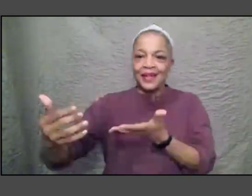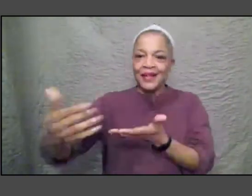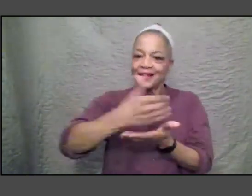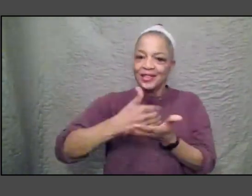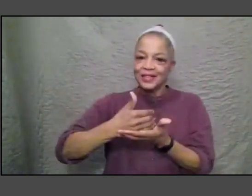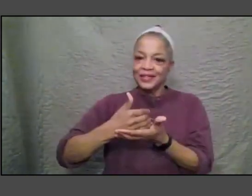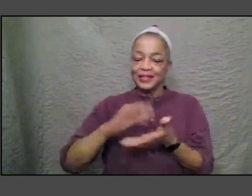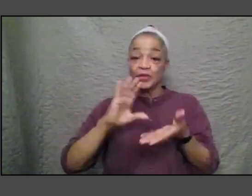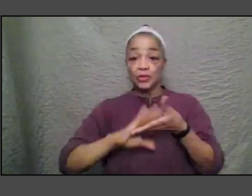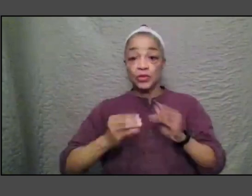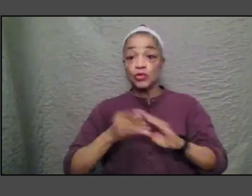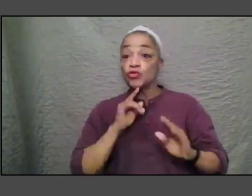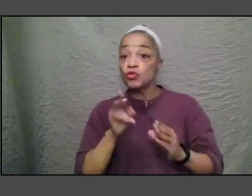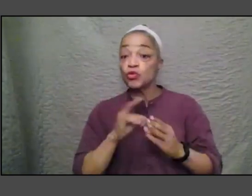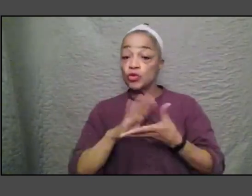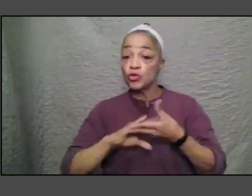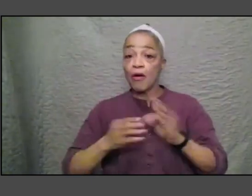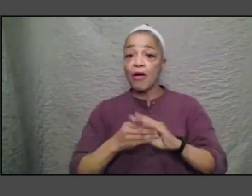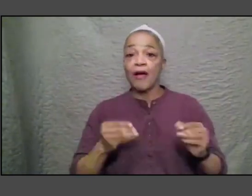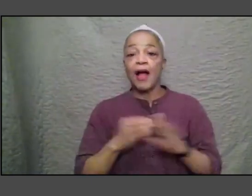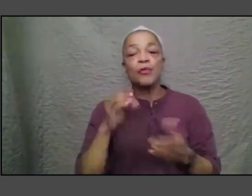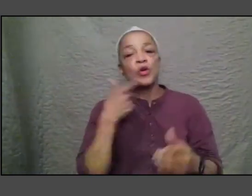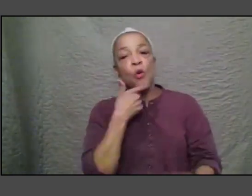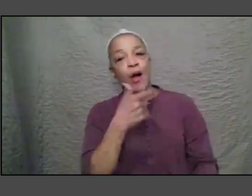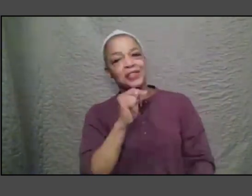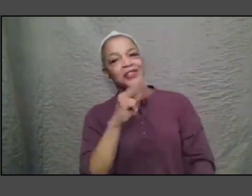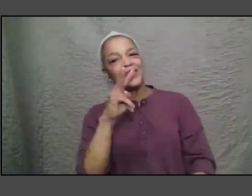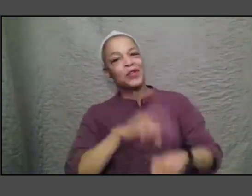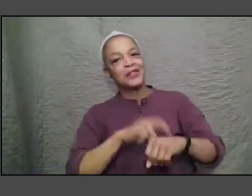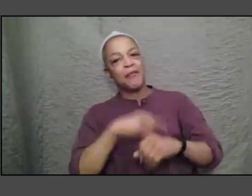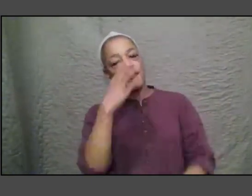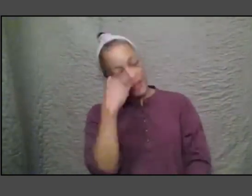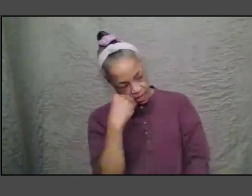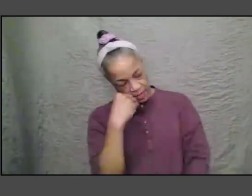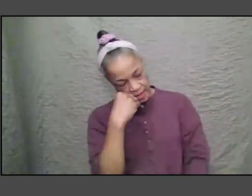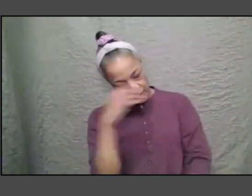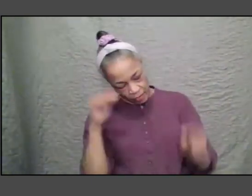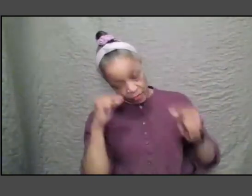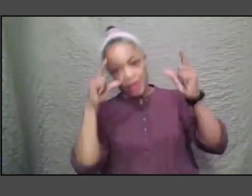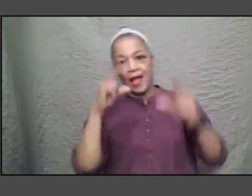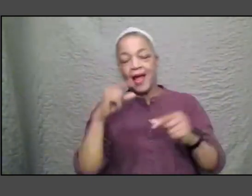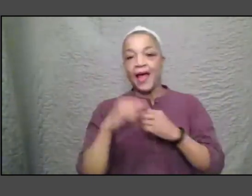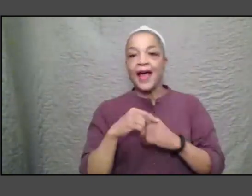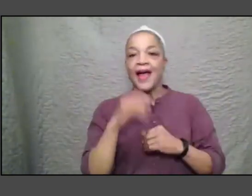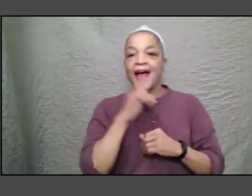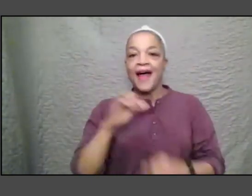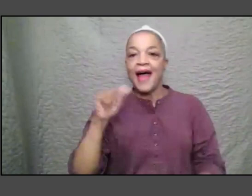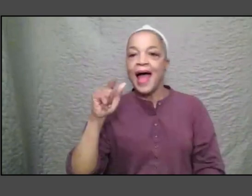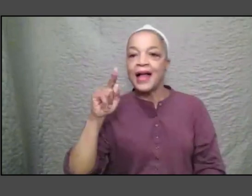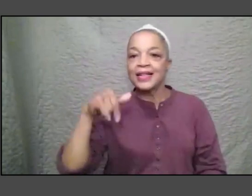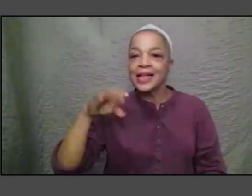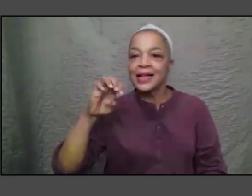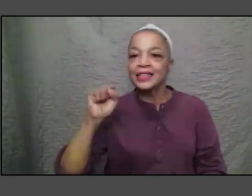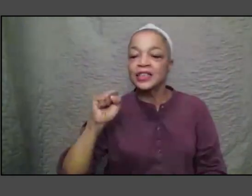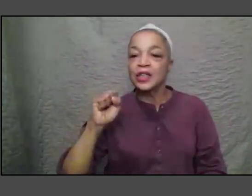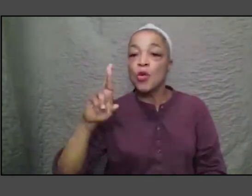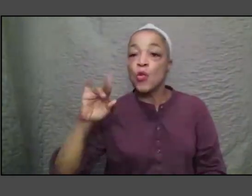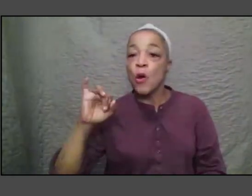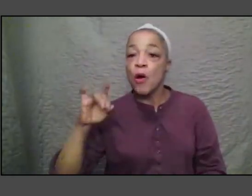fell asleep in front of the television and woke up and there was the antiques roadshow and i had never seen that before and i thought what a really good idea